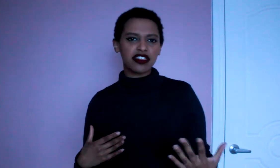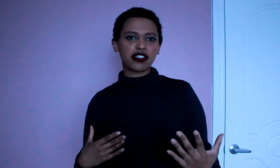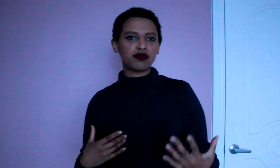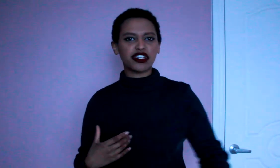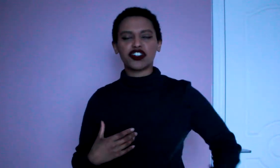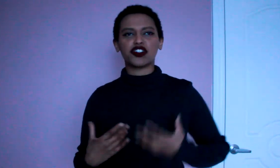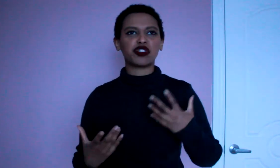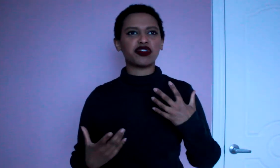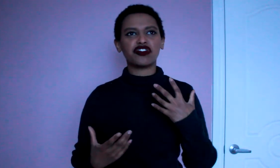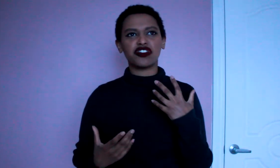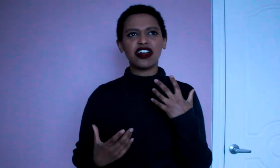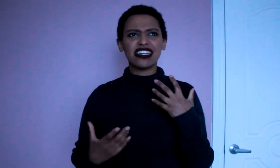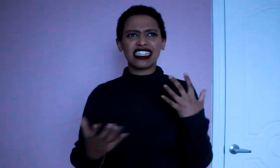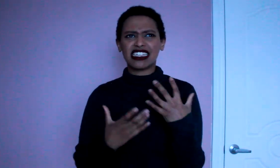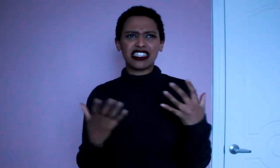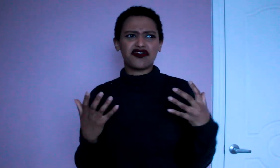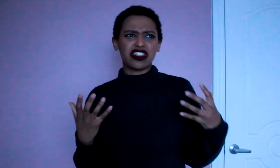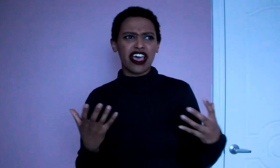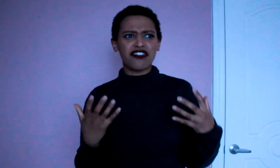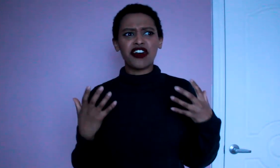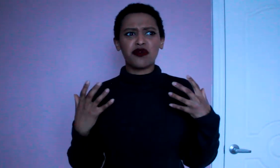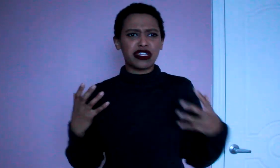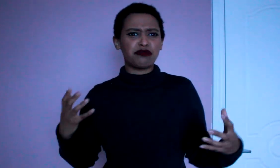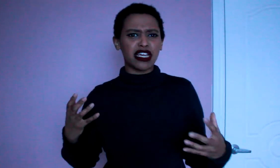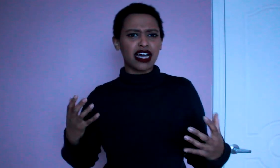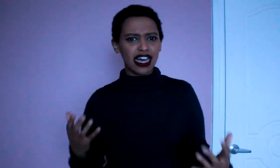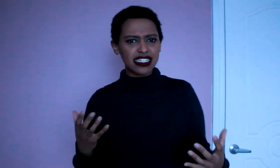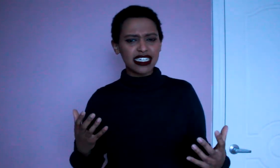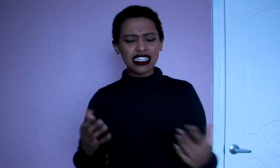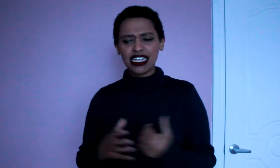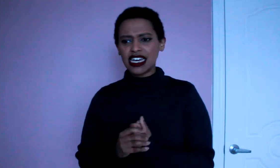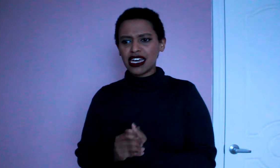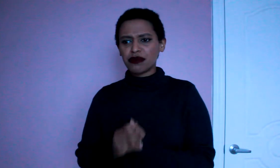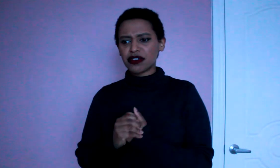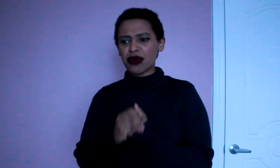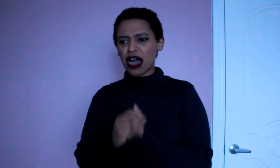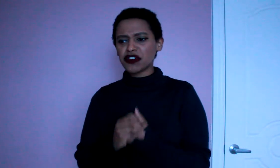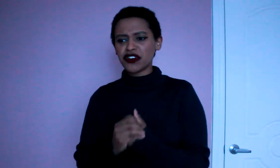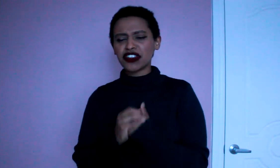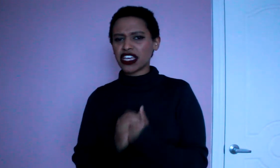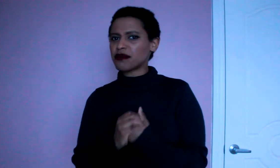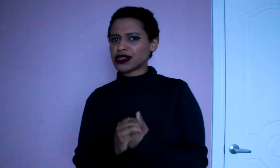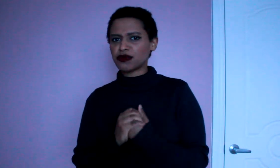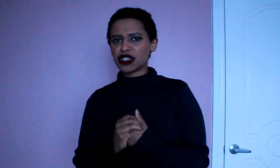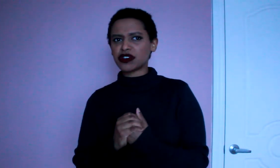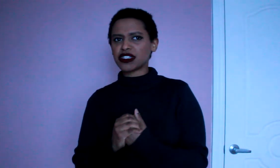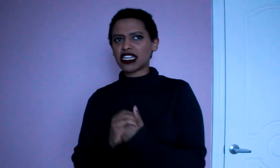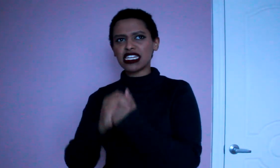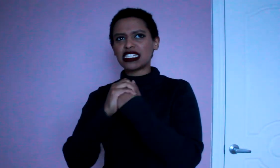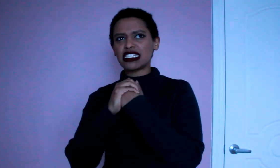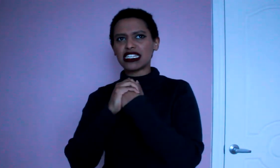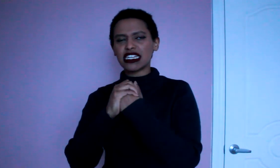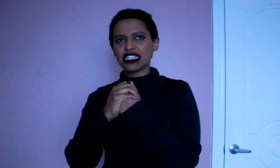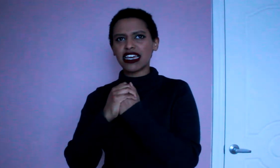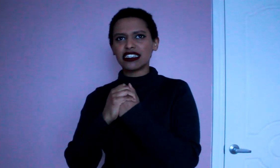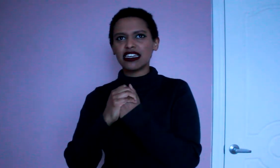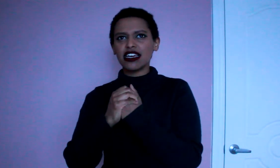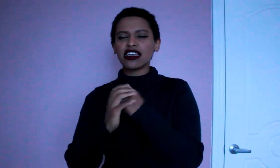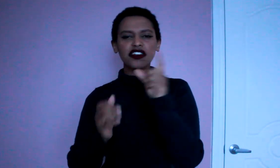splinter splinter didn't get to live a life without being hunted but the powerful thing about splinter was that he didn't let except